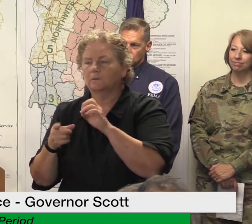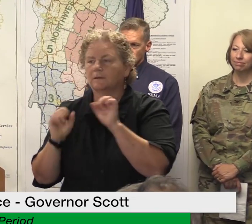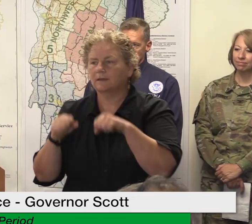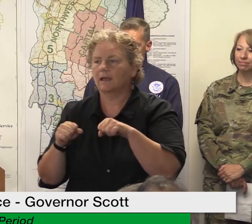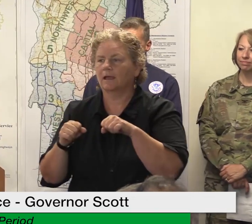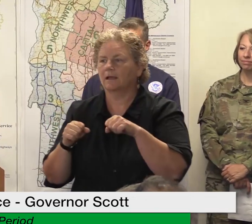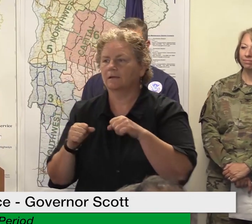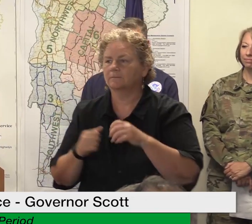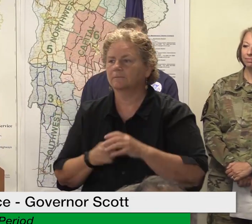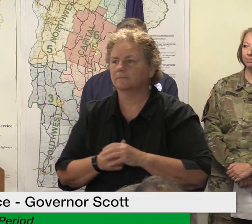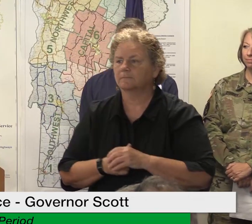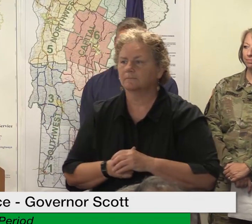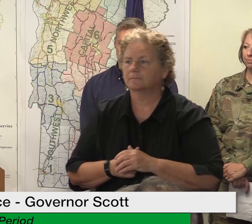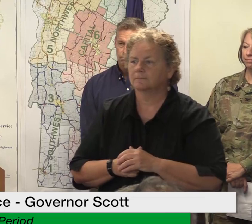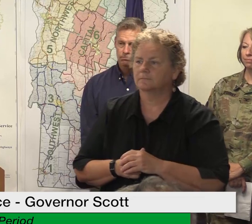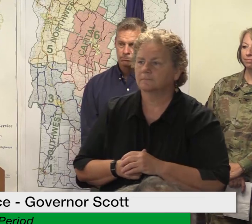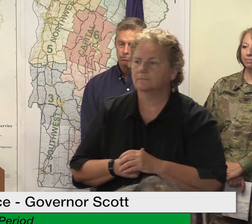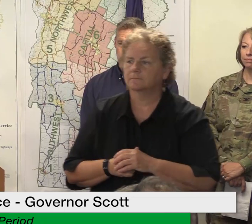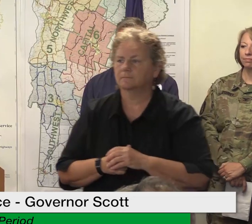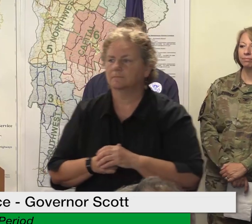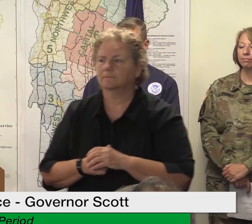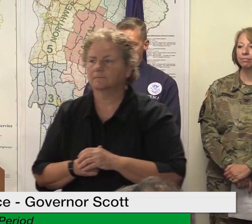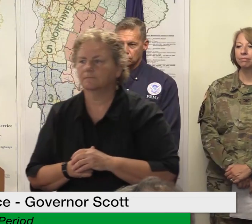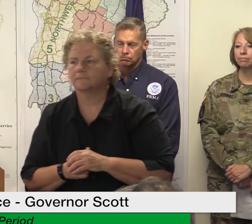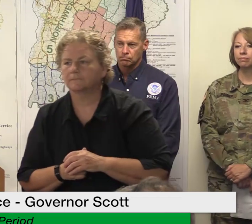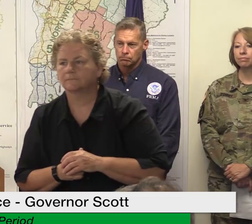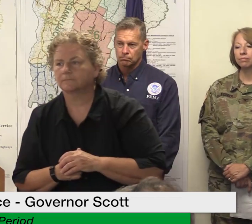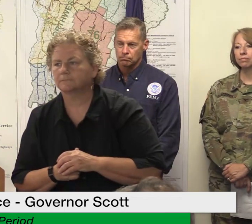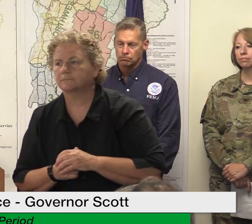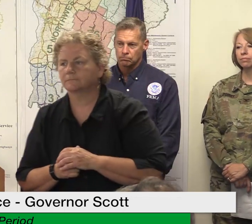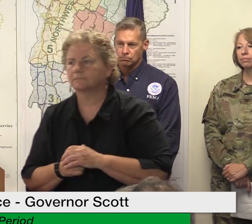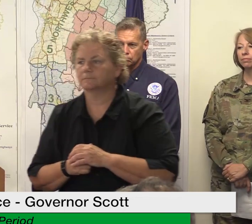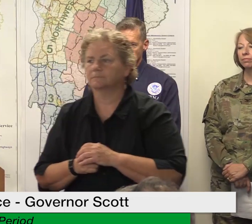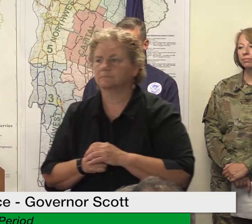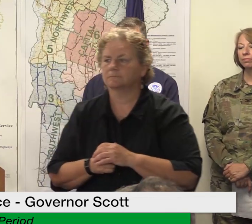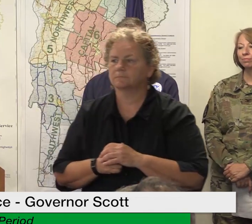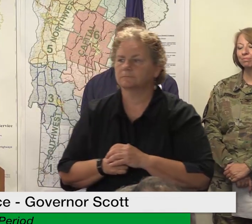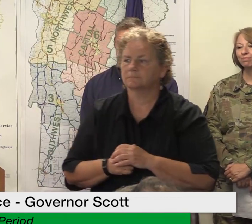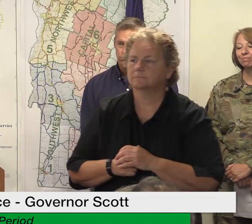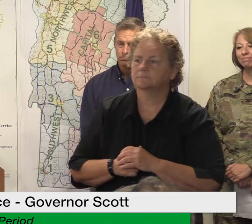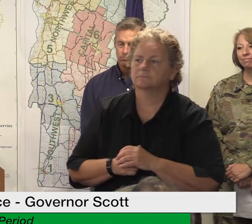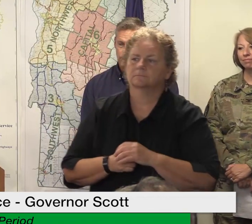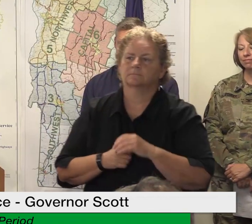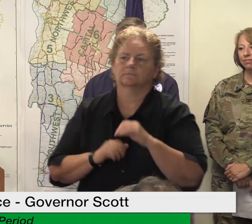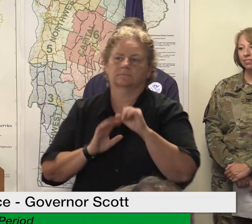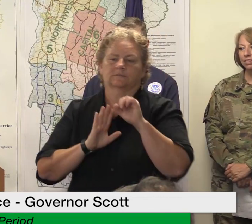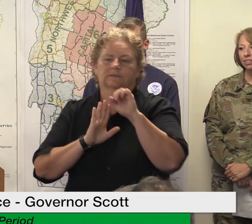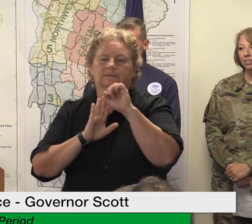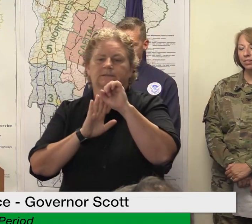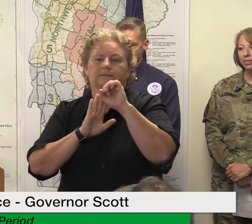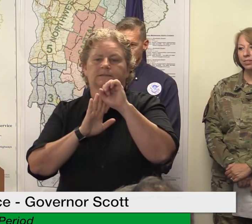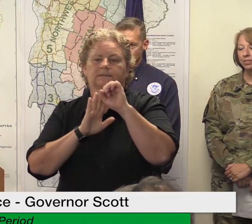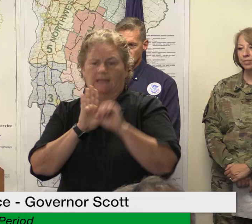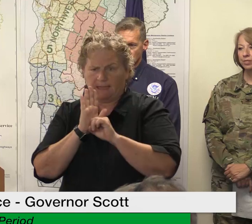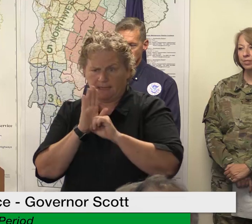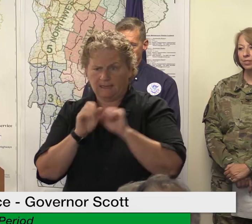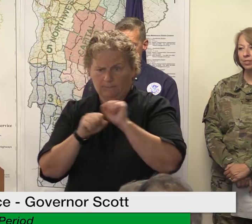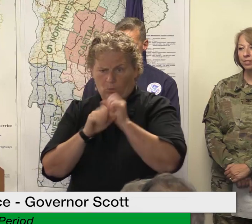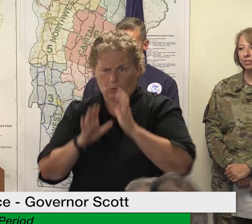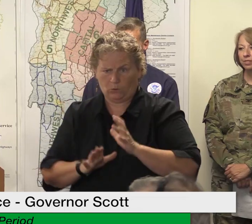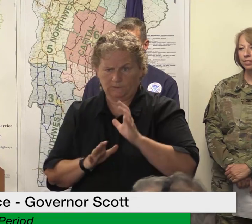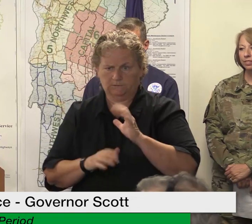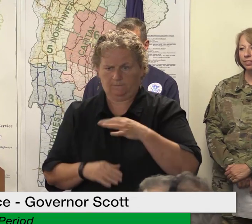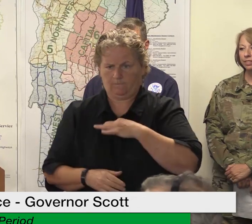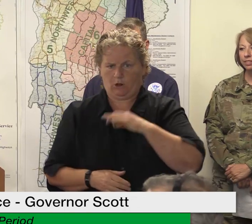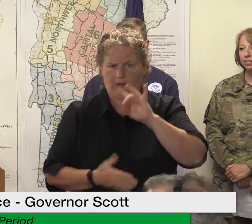time yes that's good uh also my man on the ground in barry says that uh cement almost two weeks now there's no laundry